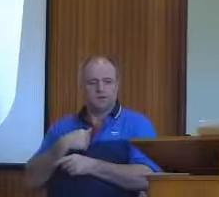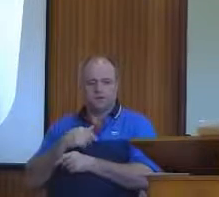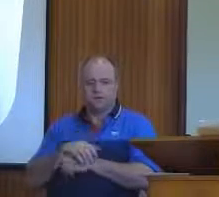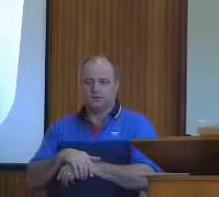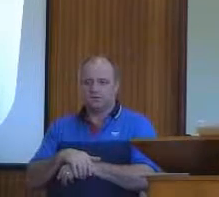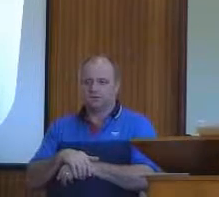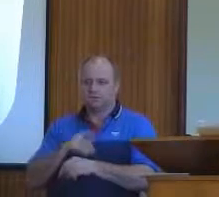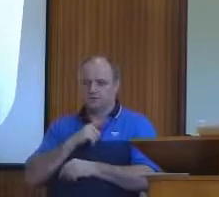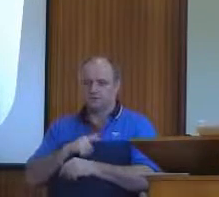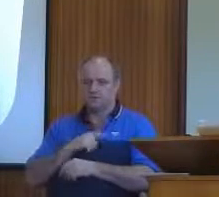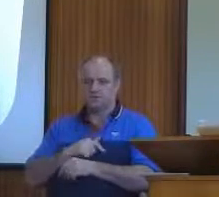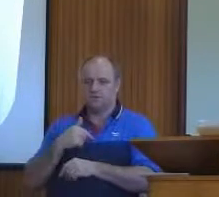Because I chose Him.